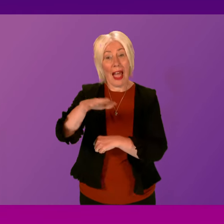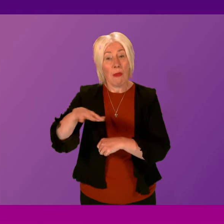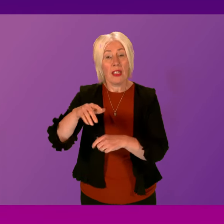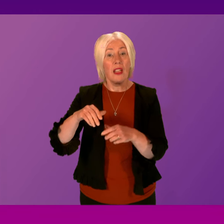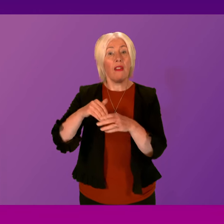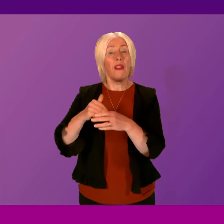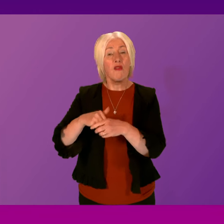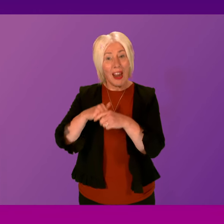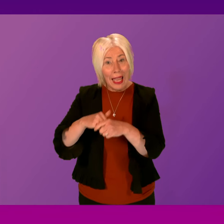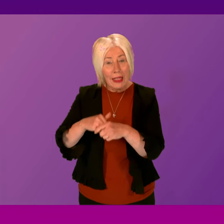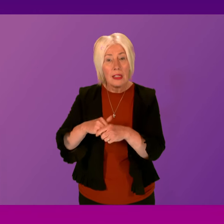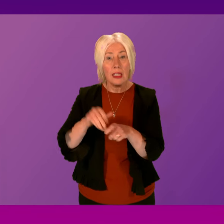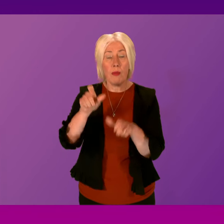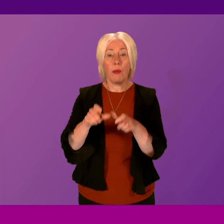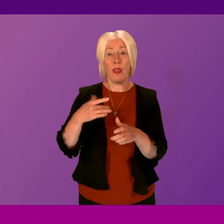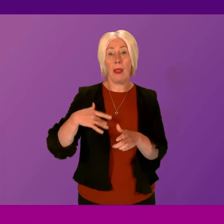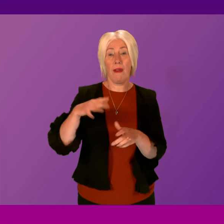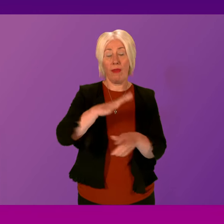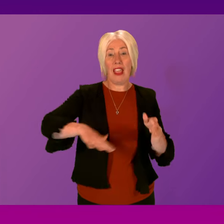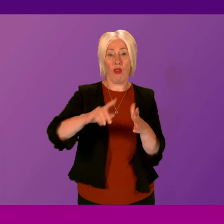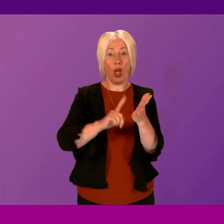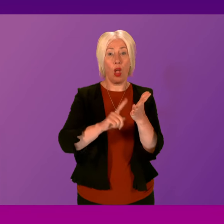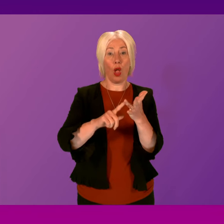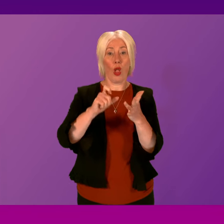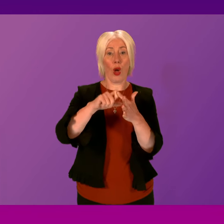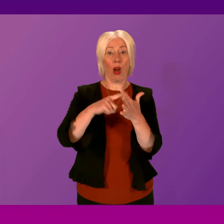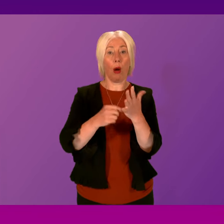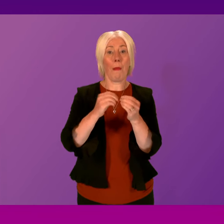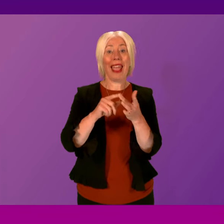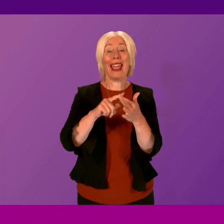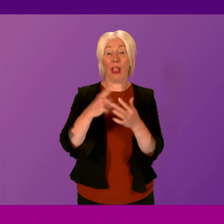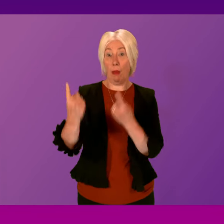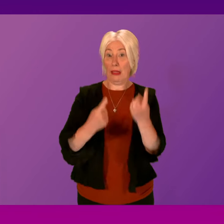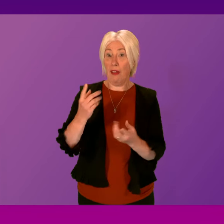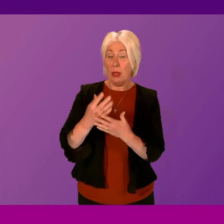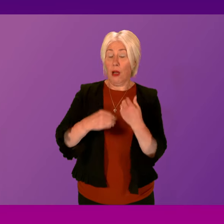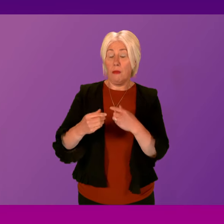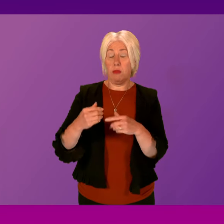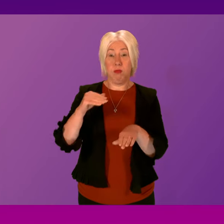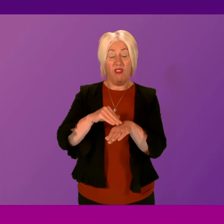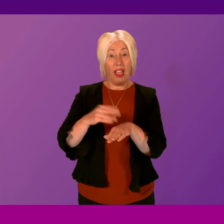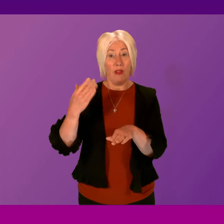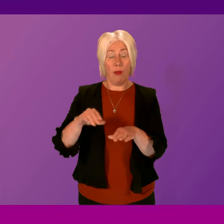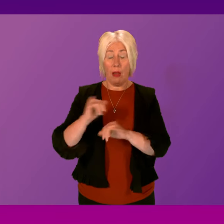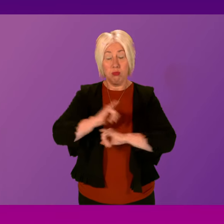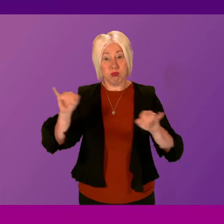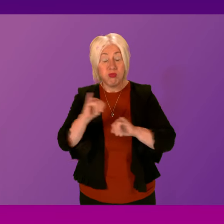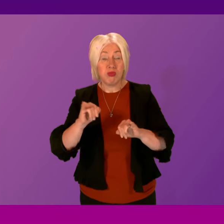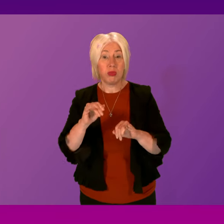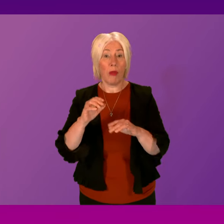friends and those in the Lockerbie community itself who fell victim to this senseless act of terror.